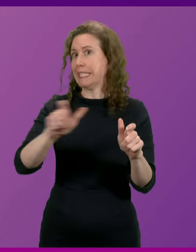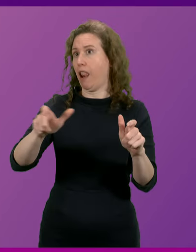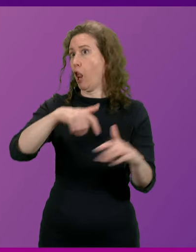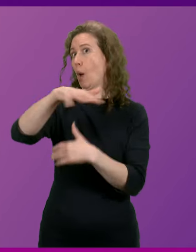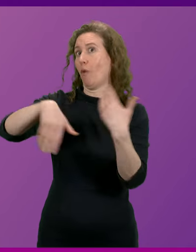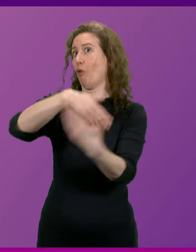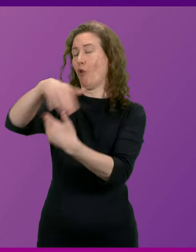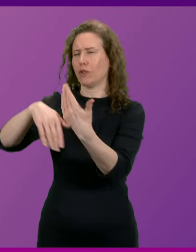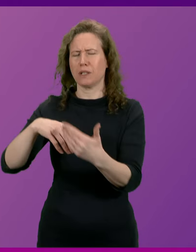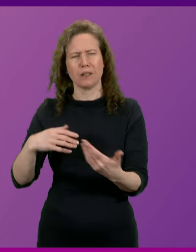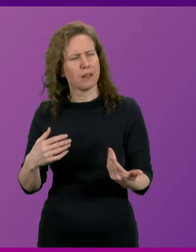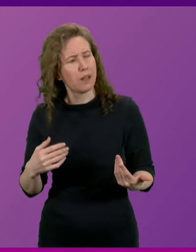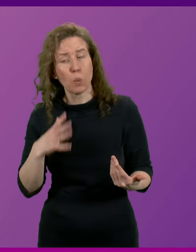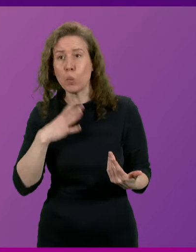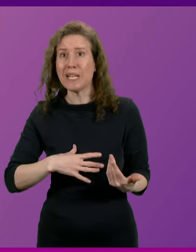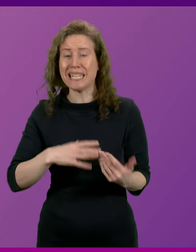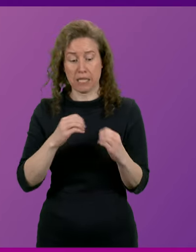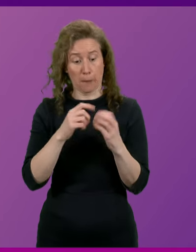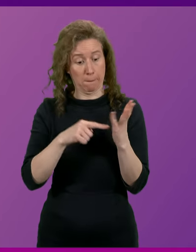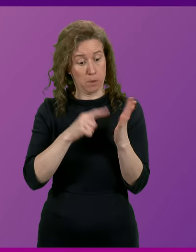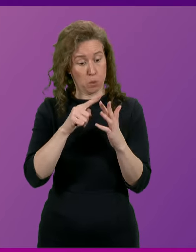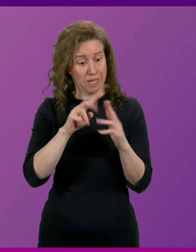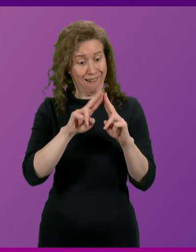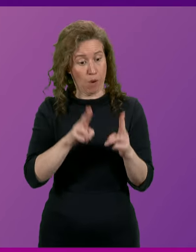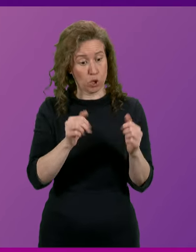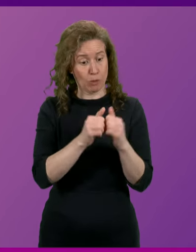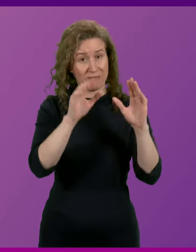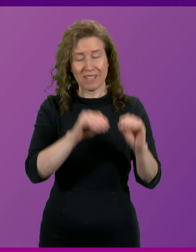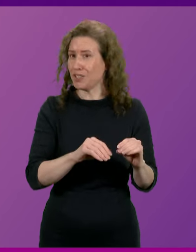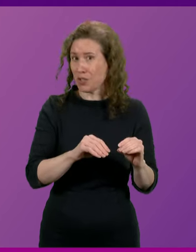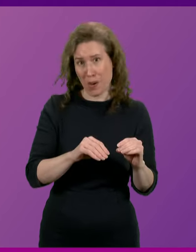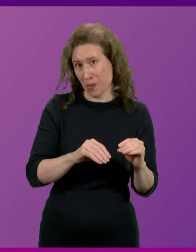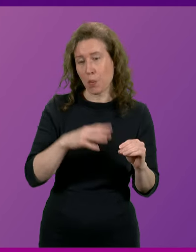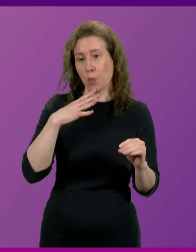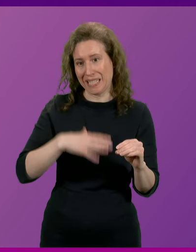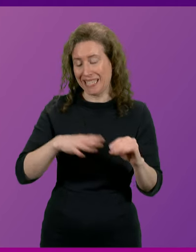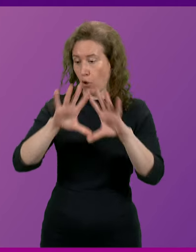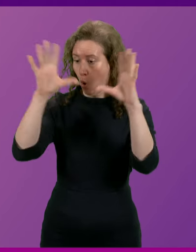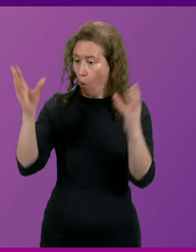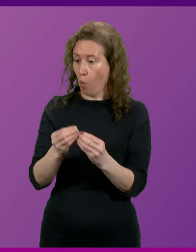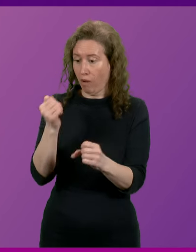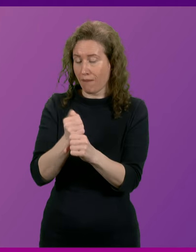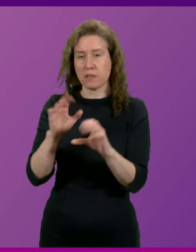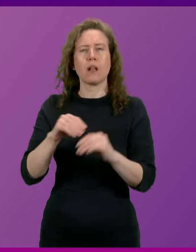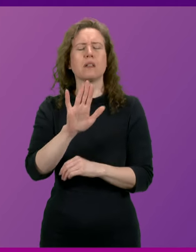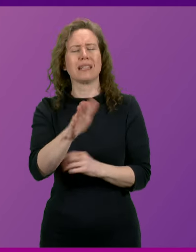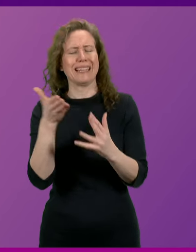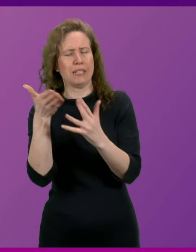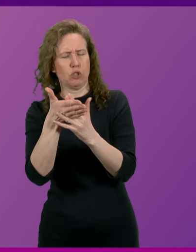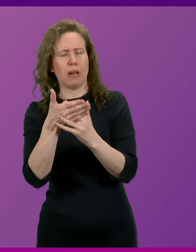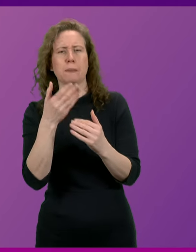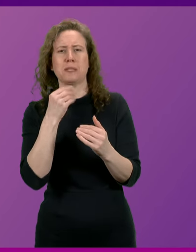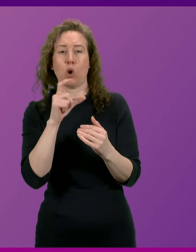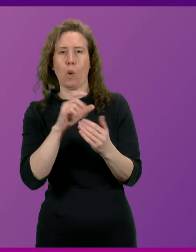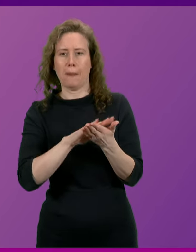we don't just need an end to the Bute House Agreement, we need an end to this entire government. Mr Cole-Hamilton, I will just